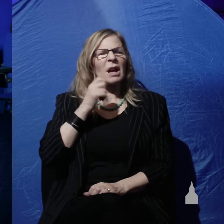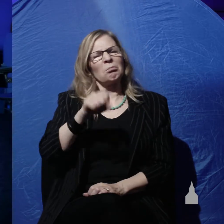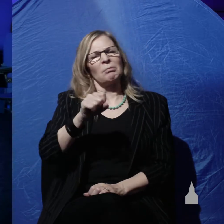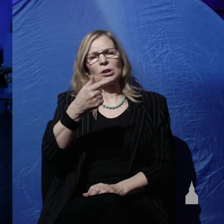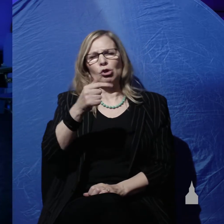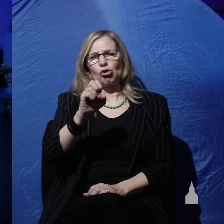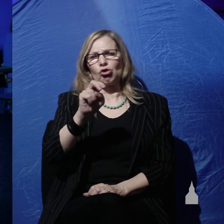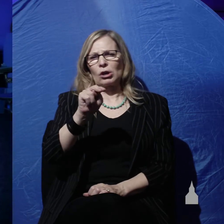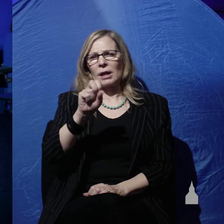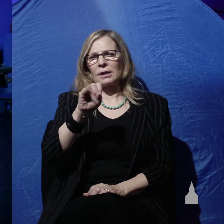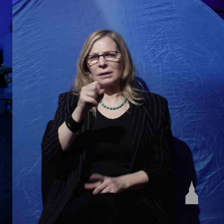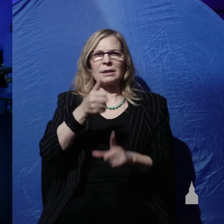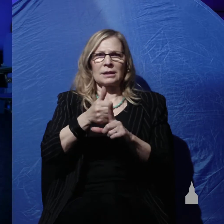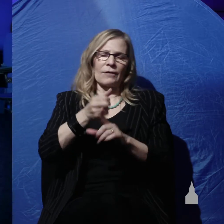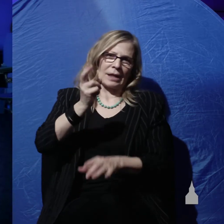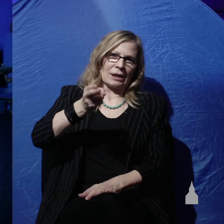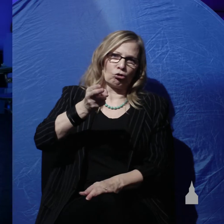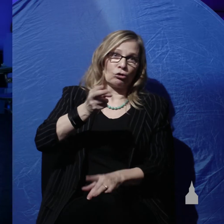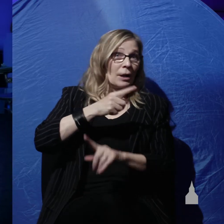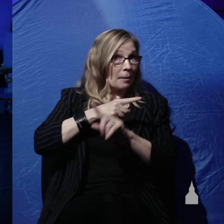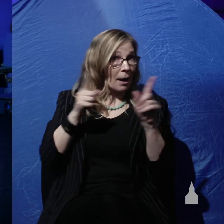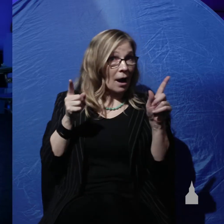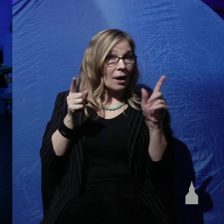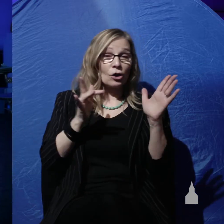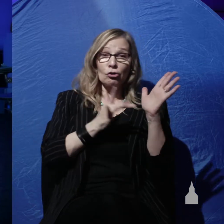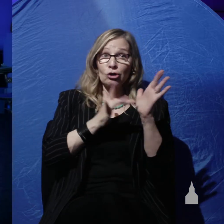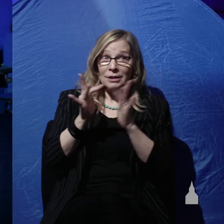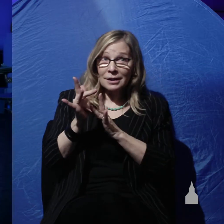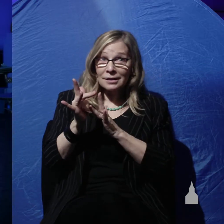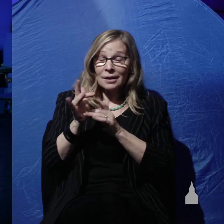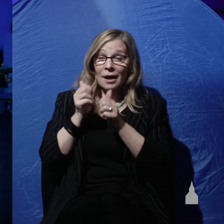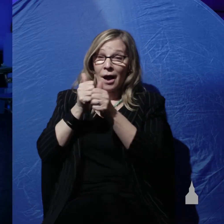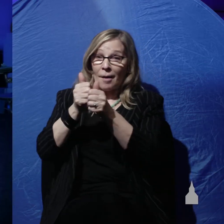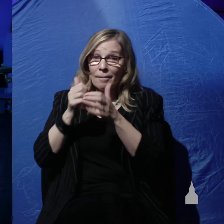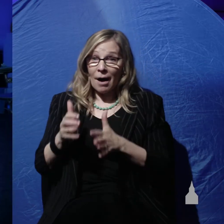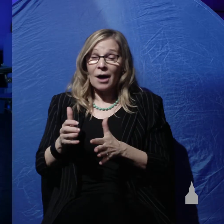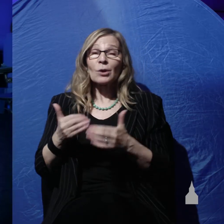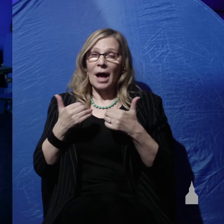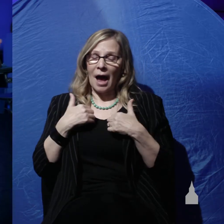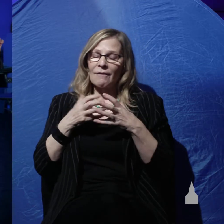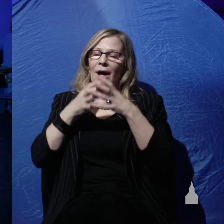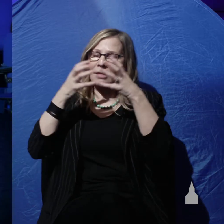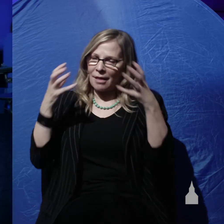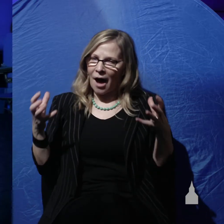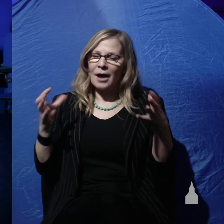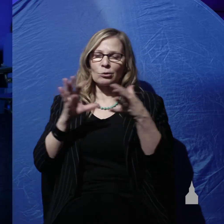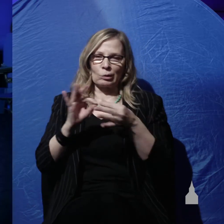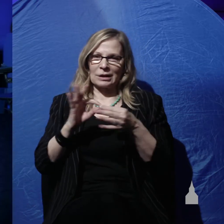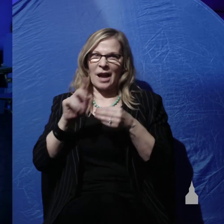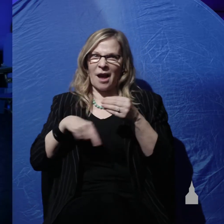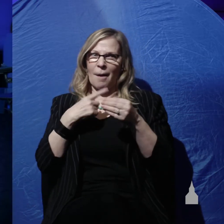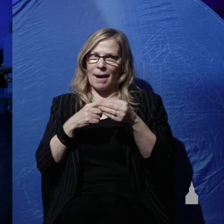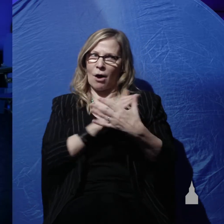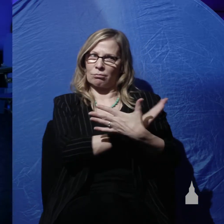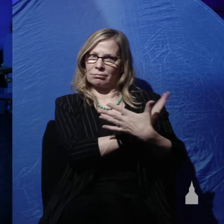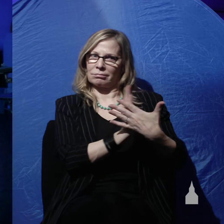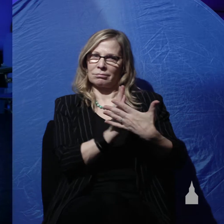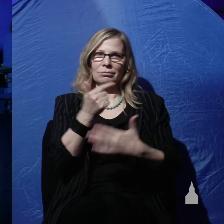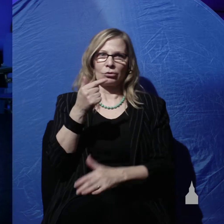Jesus and the apostles had a lot to say about Genesis 1 to 11. And every time they referred to those chapters, they revealed that they